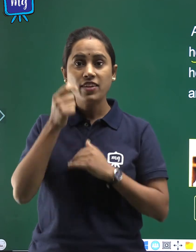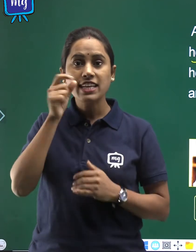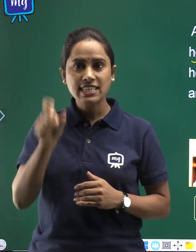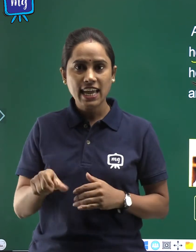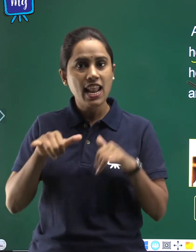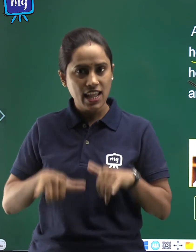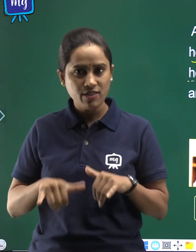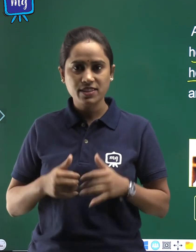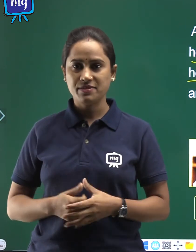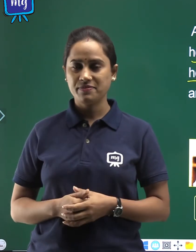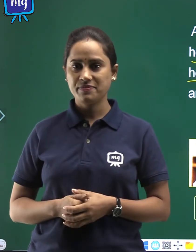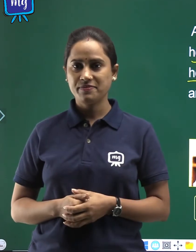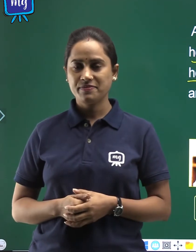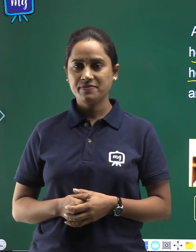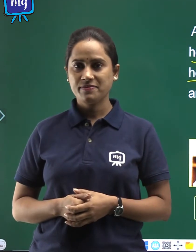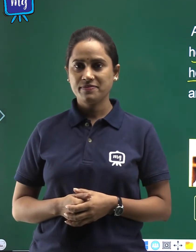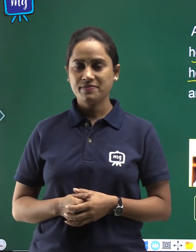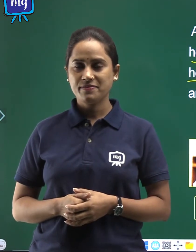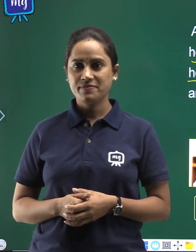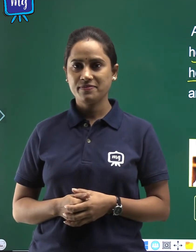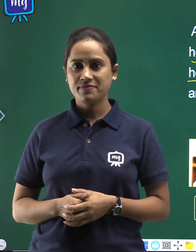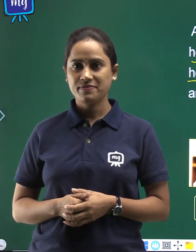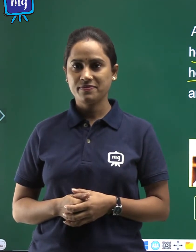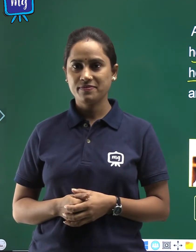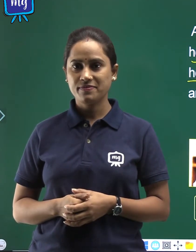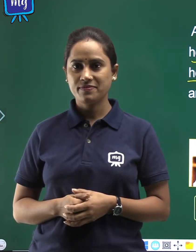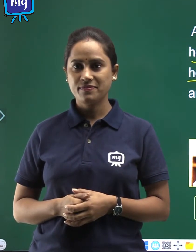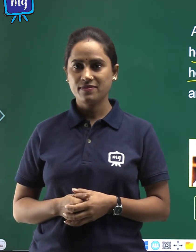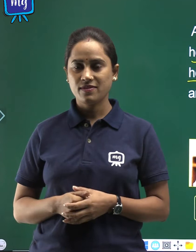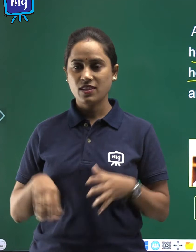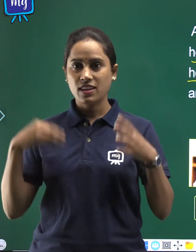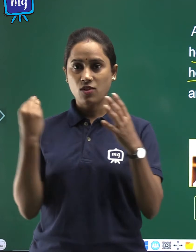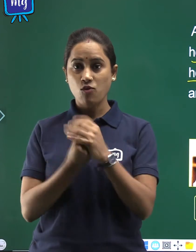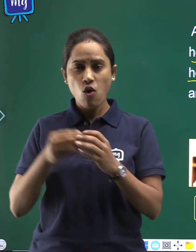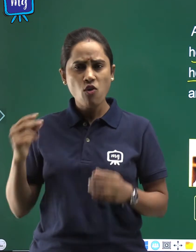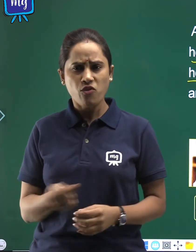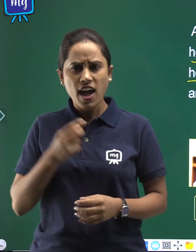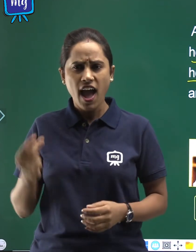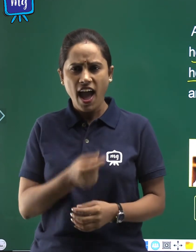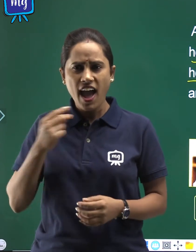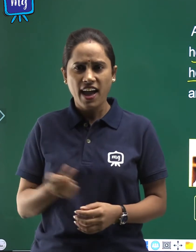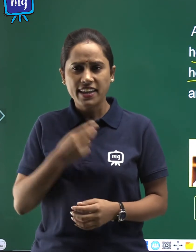full of hurry,